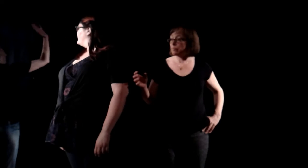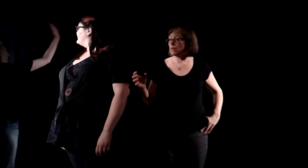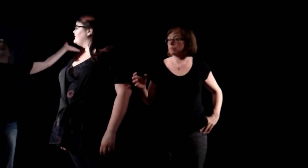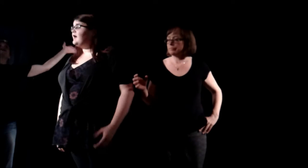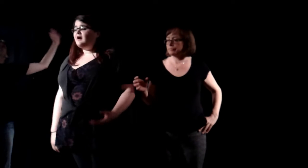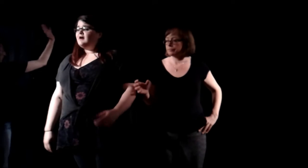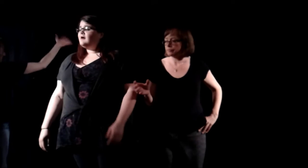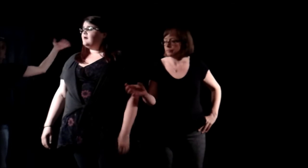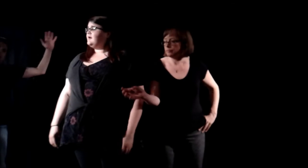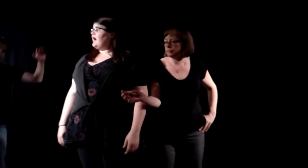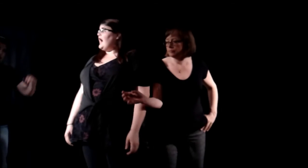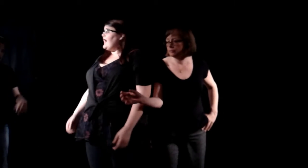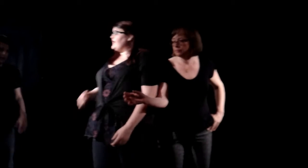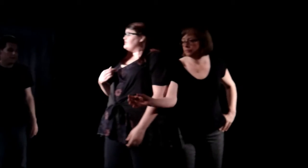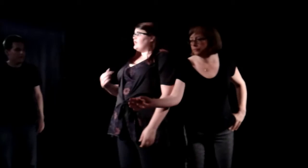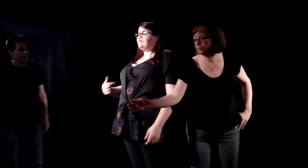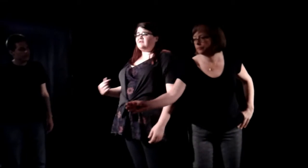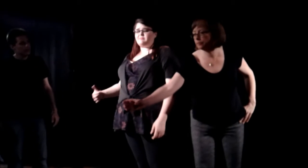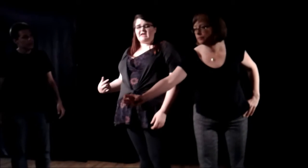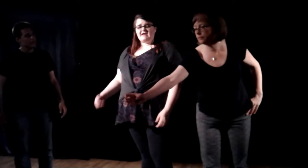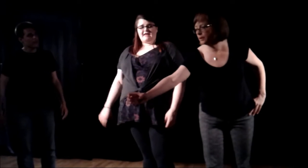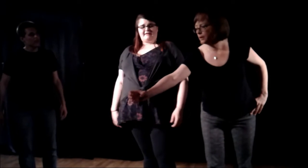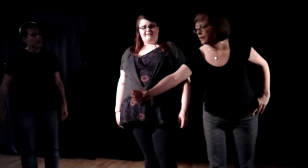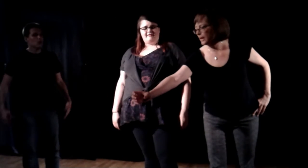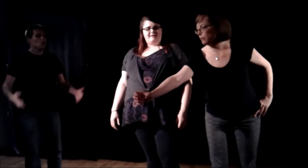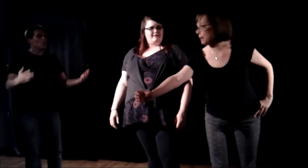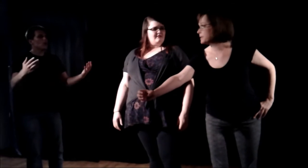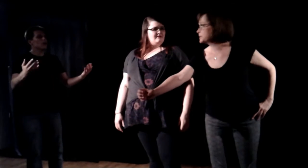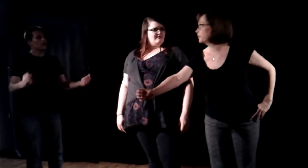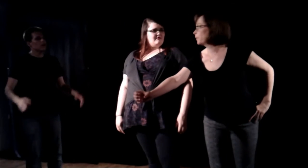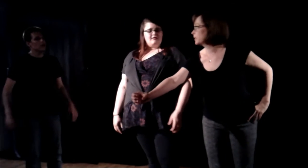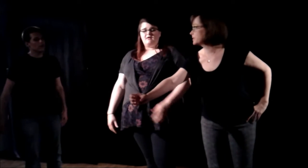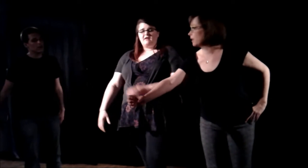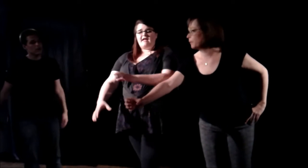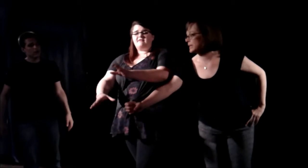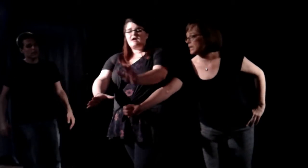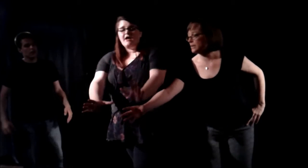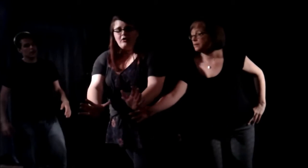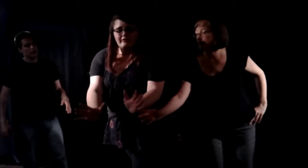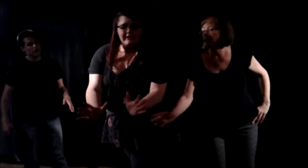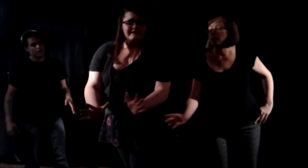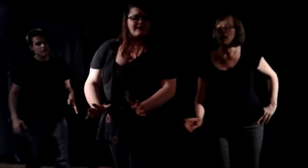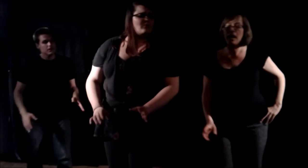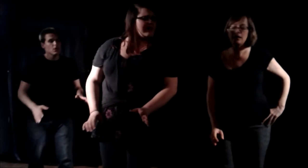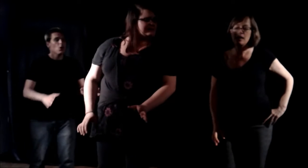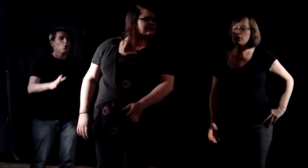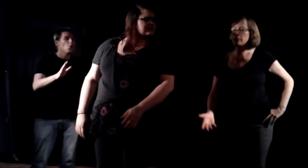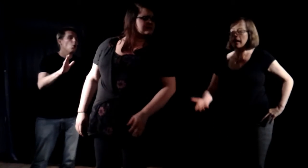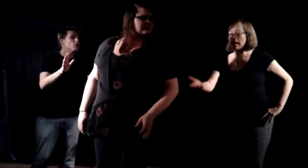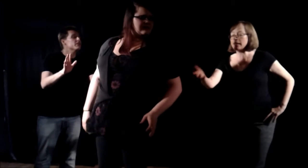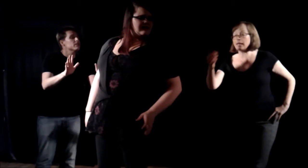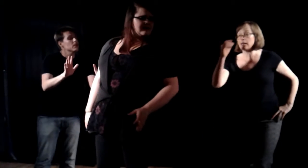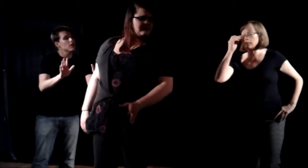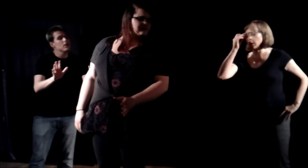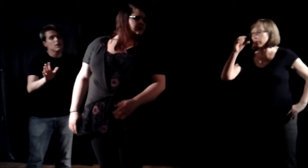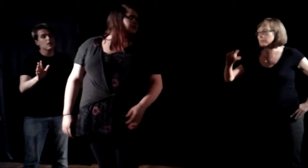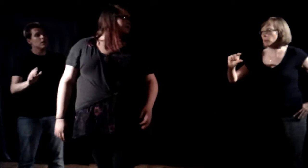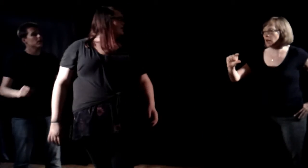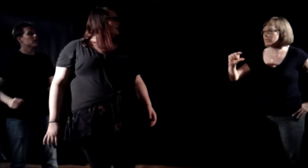what I did last night? I have thoughts and opinions. Can I grab this before it's all the It's not all the way done, Nate. It's okay to get a little bit while